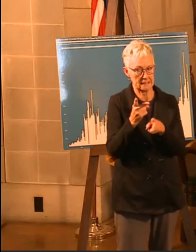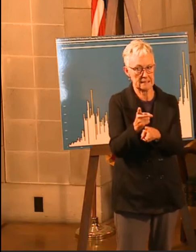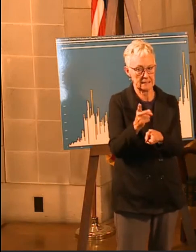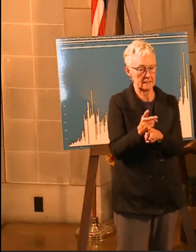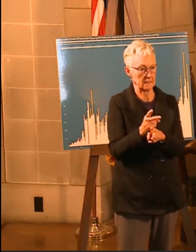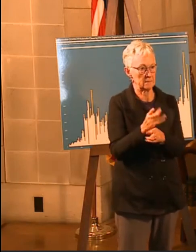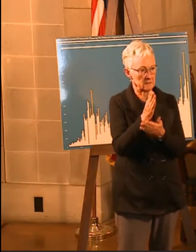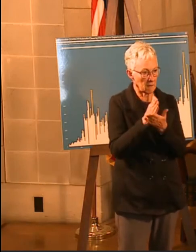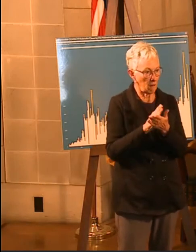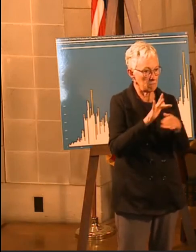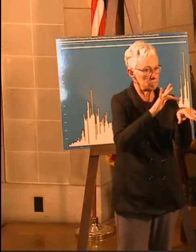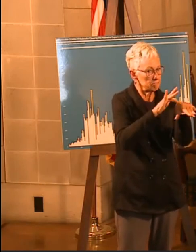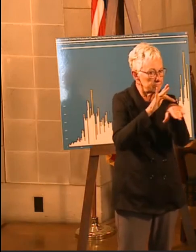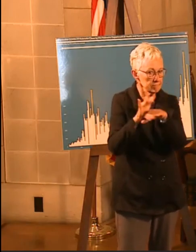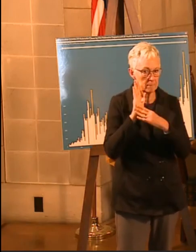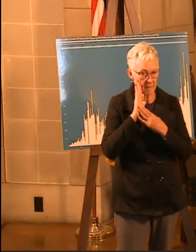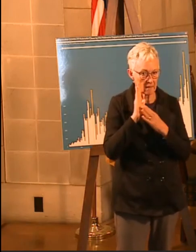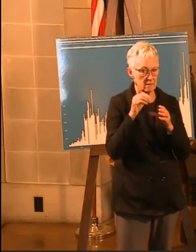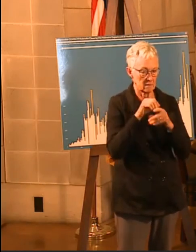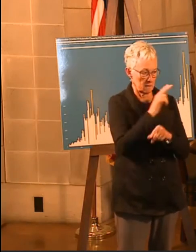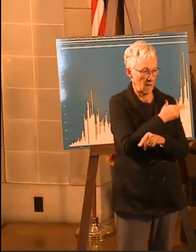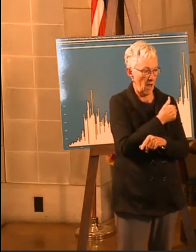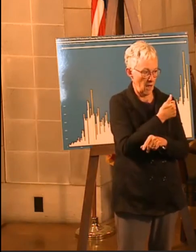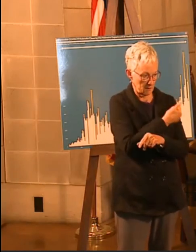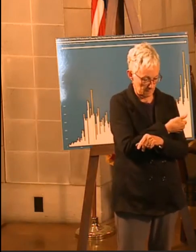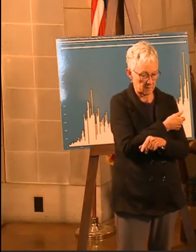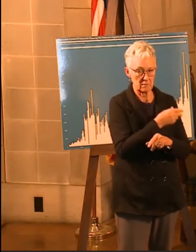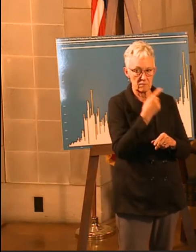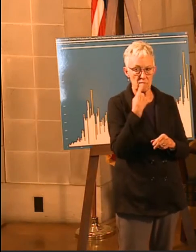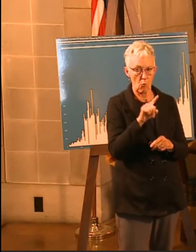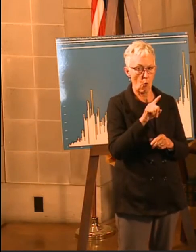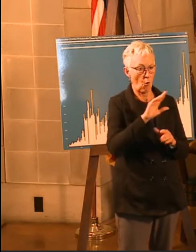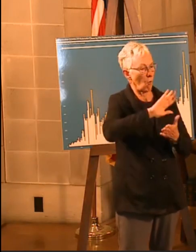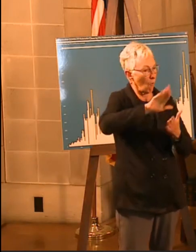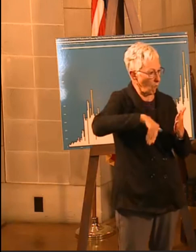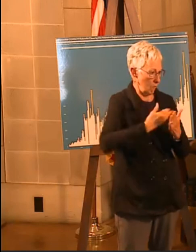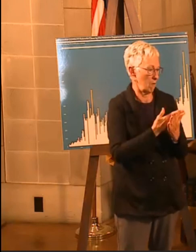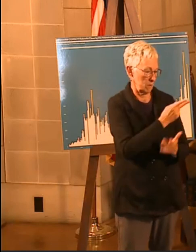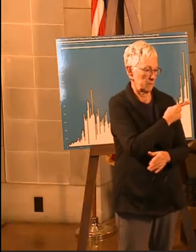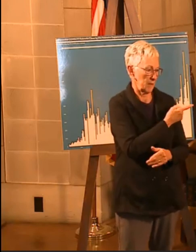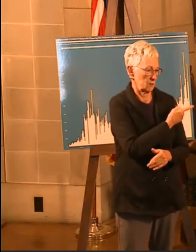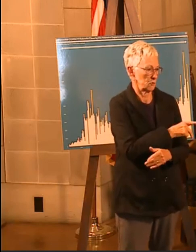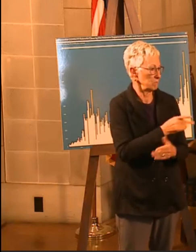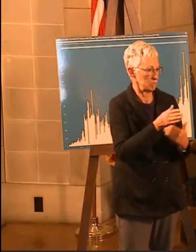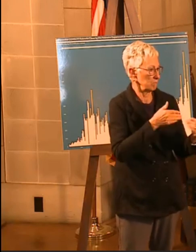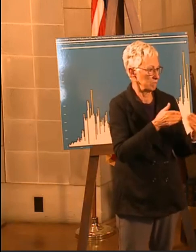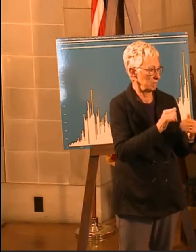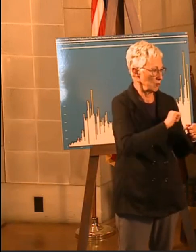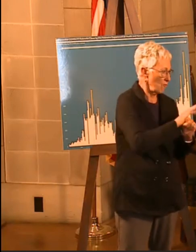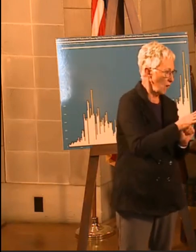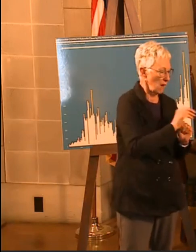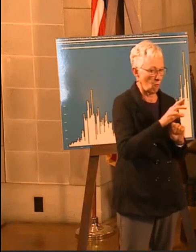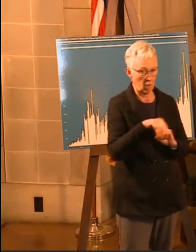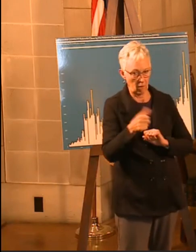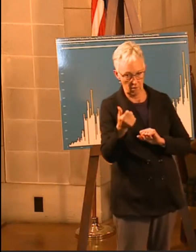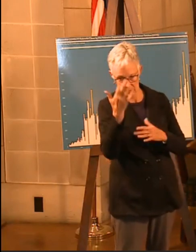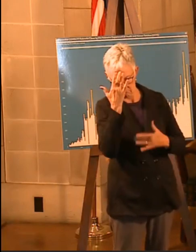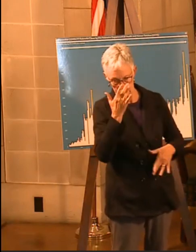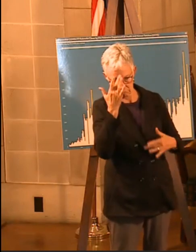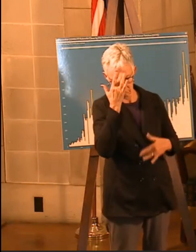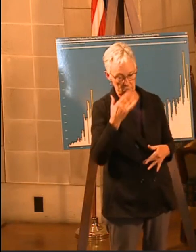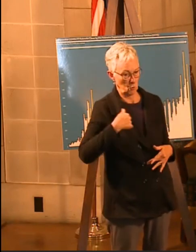it's so important that we all take personal responsibility for following the rules with regard to slowing the spread of the virus.